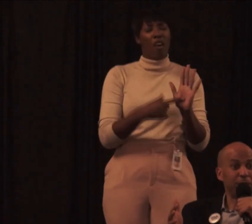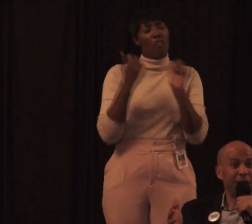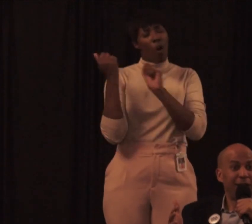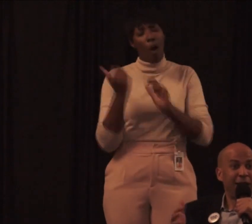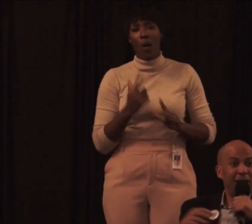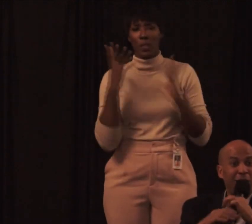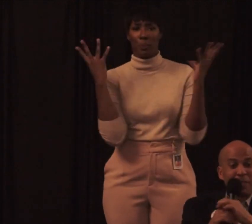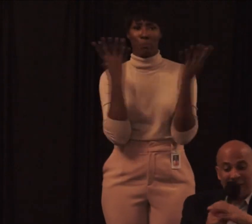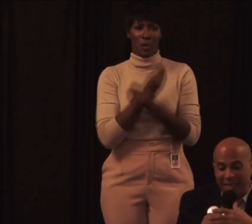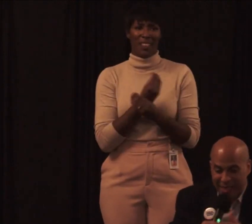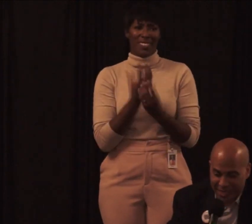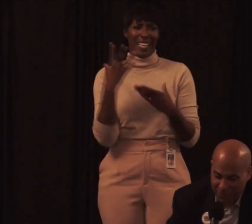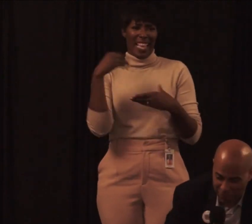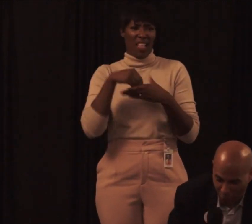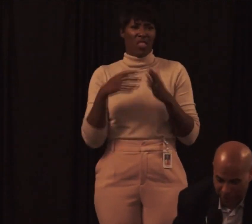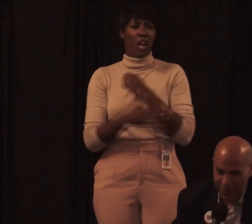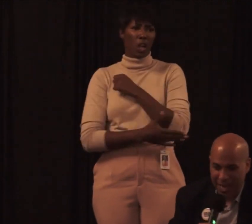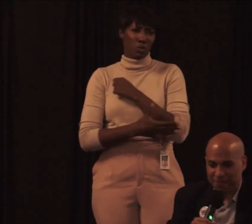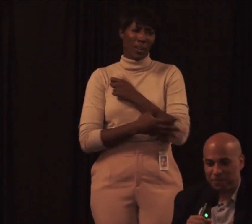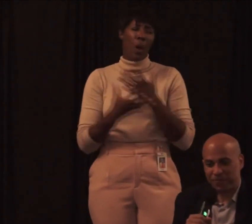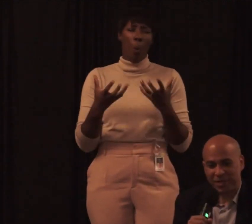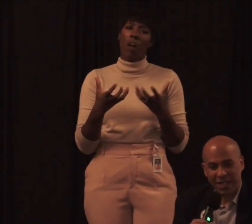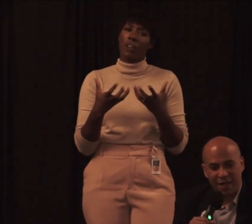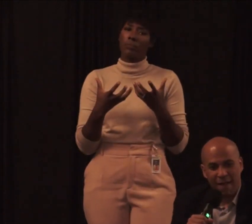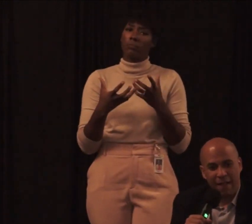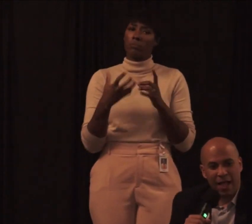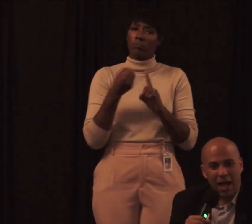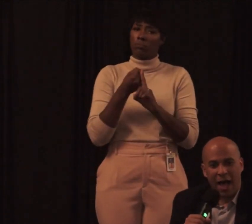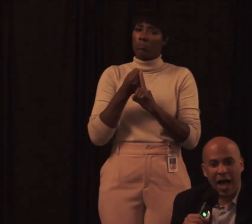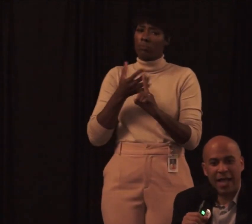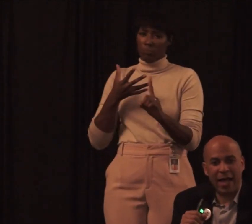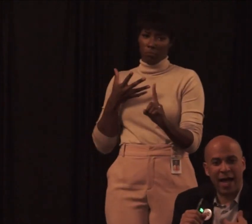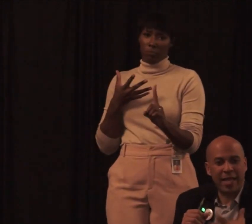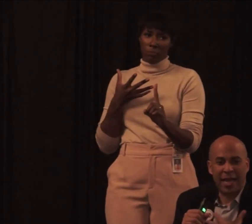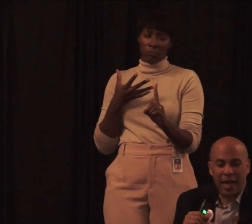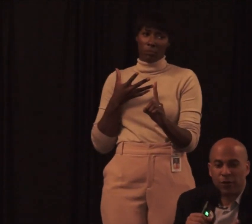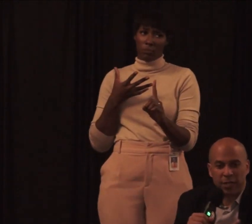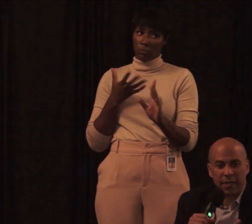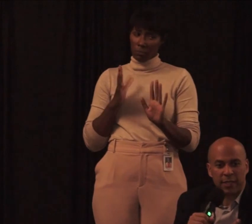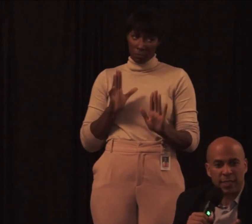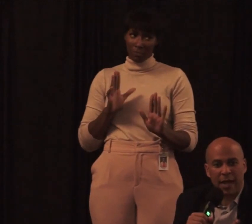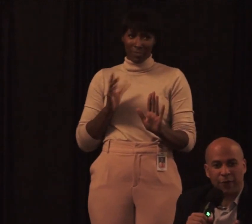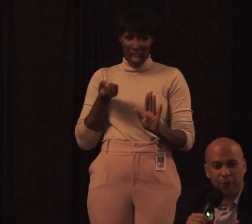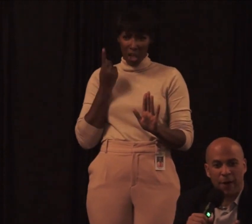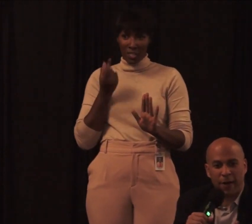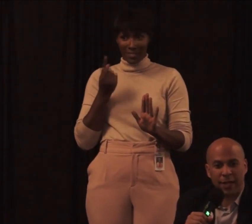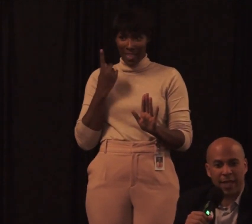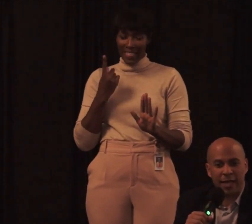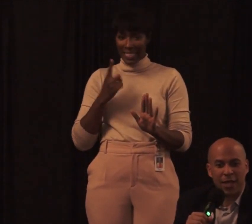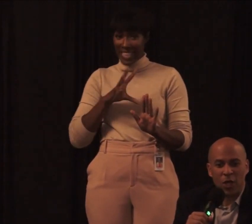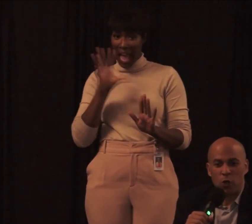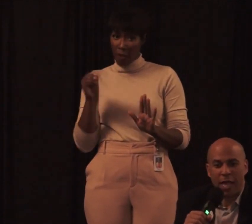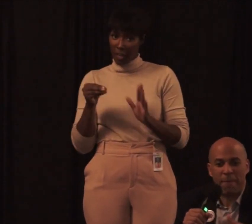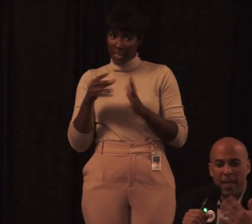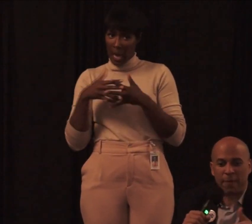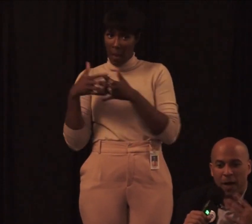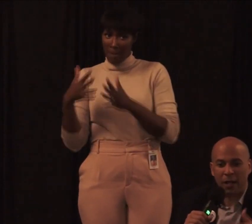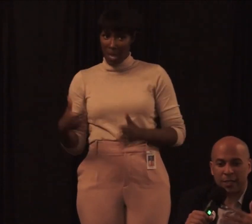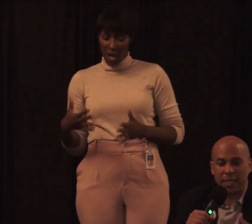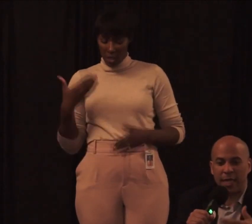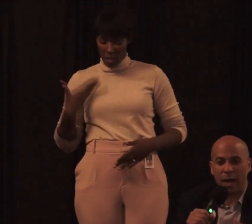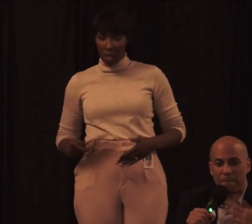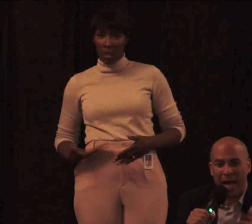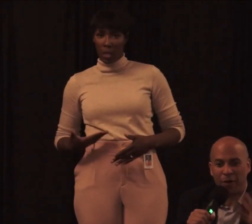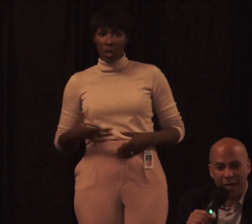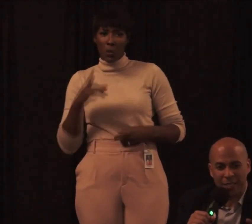country. Now, let me say something more than that. I, again, I understand this as an African American, that you can't make